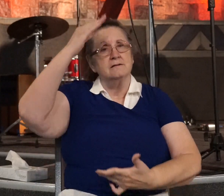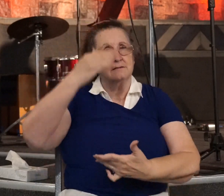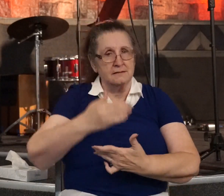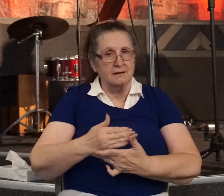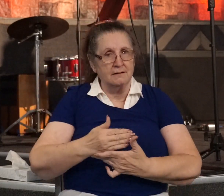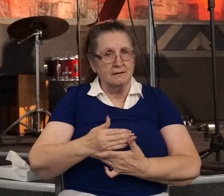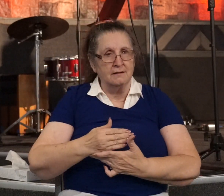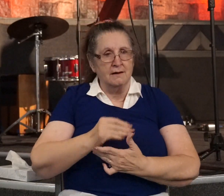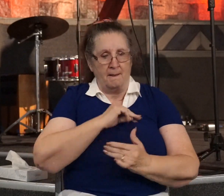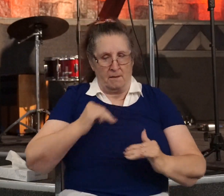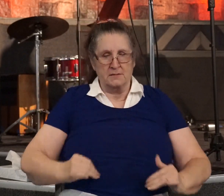promised Messiah.